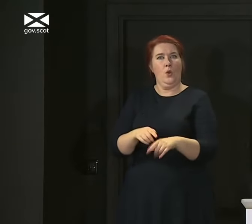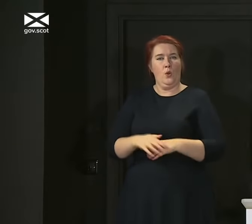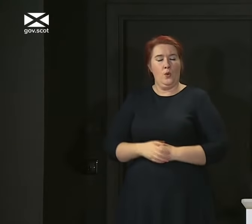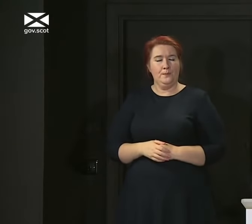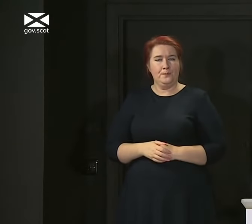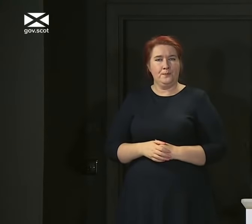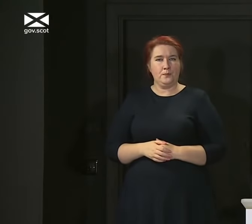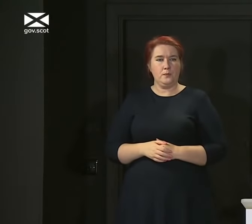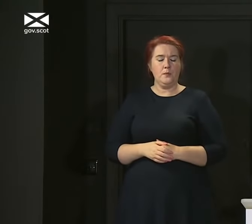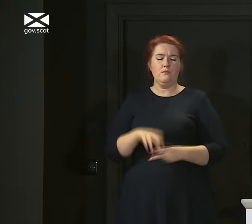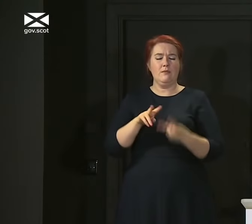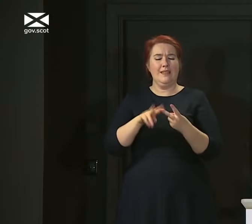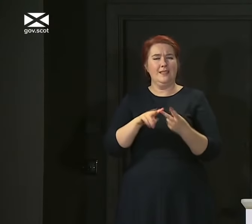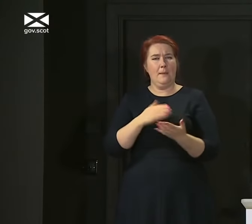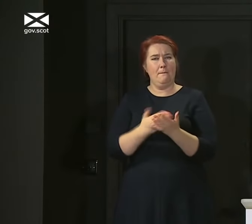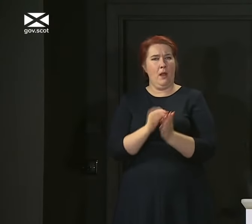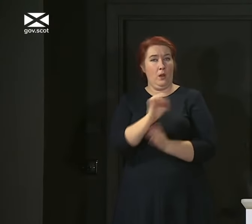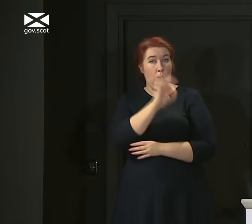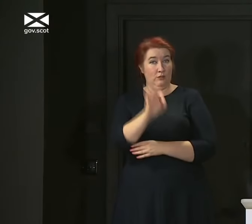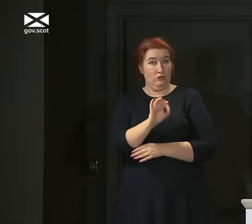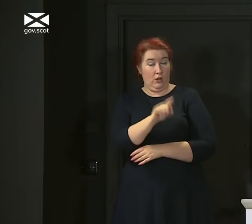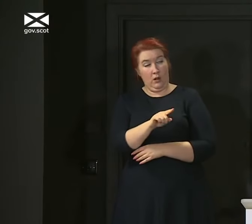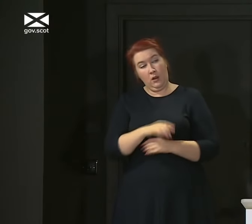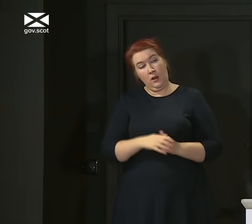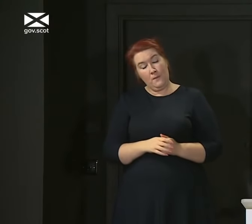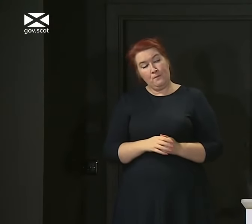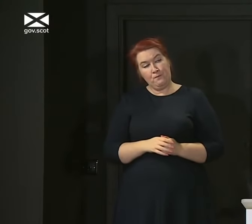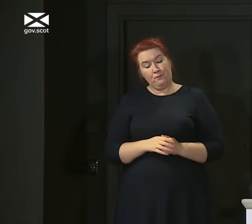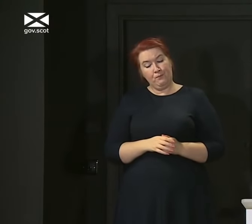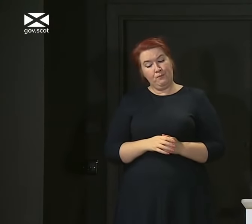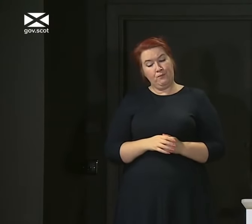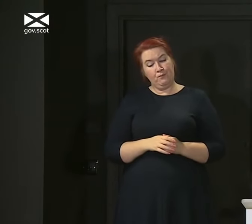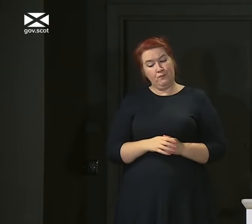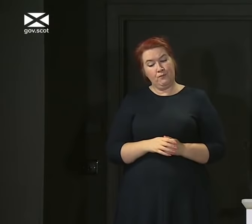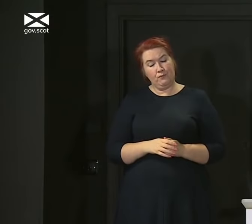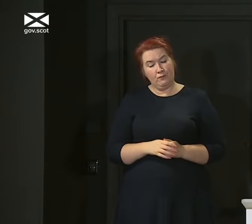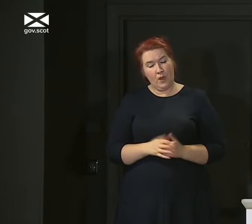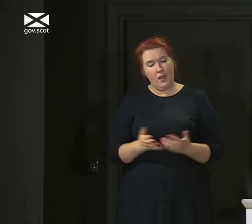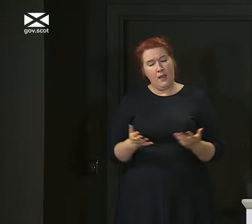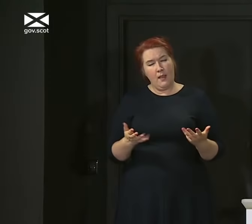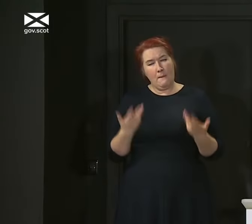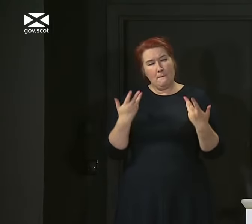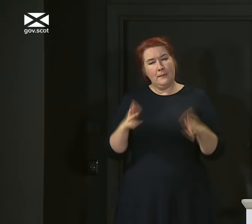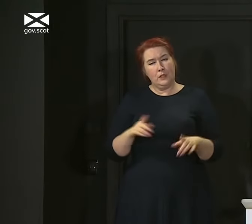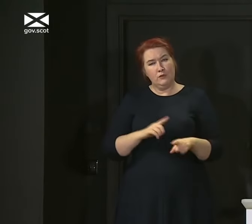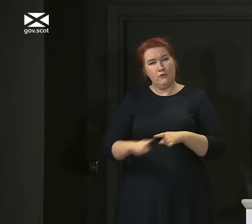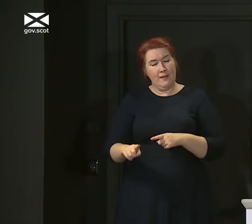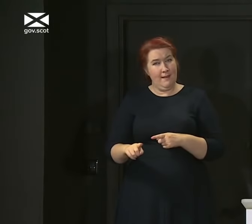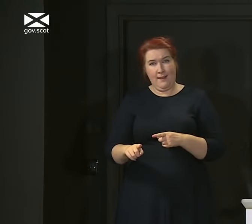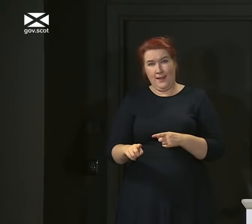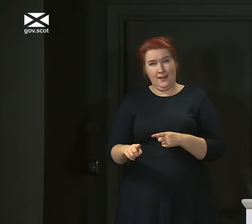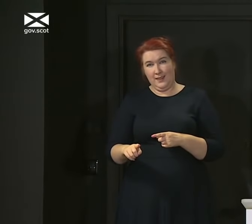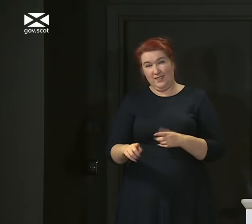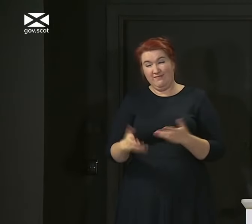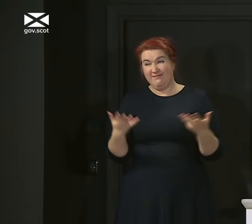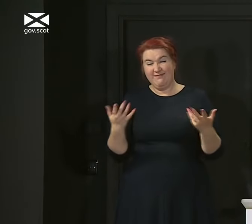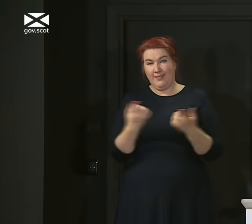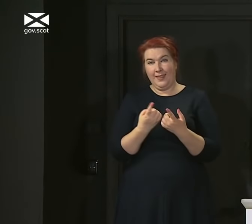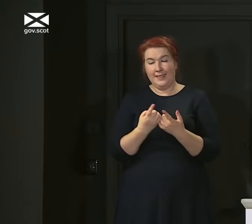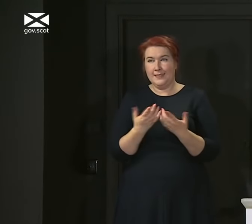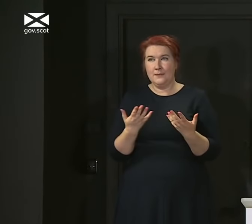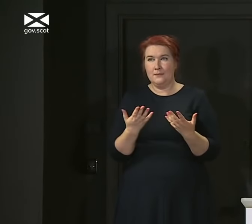And on the second part of your question, I've tried and it's, you these things are never